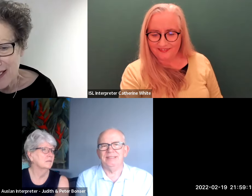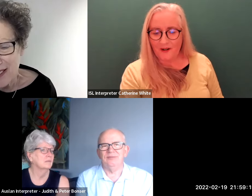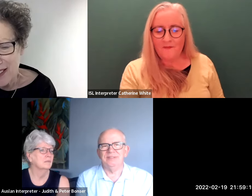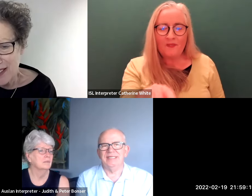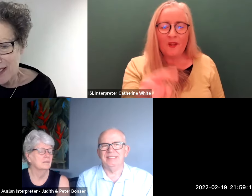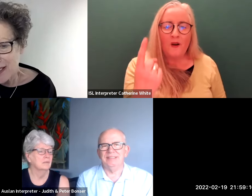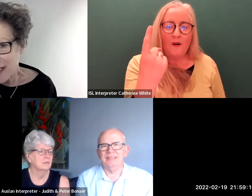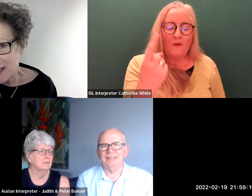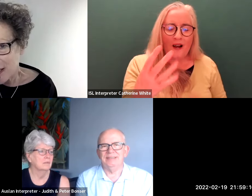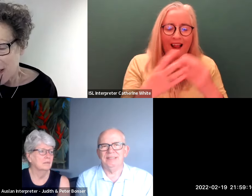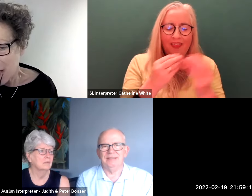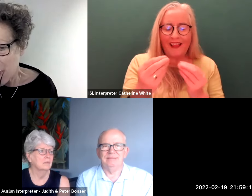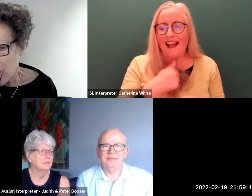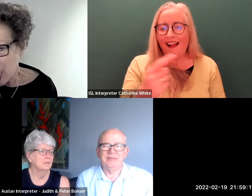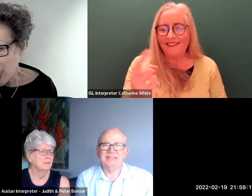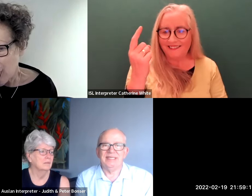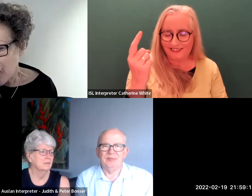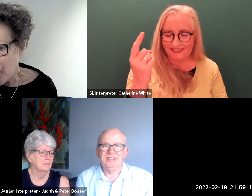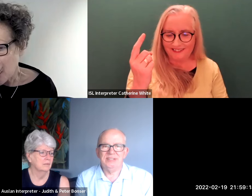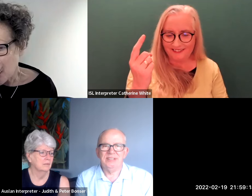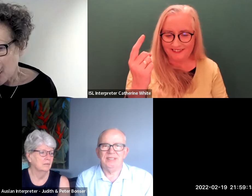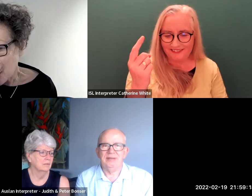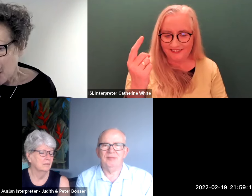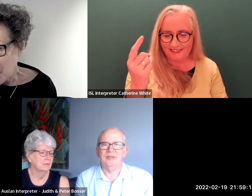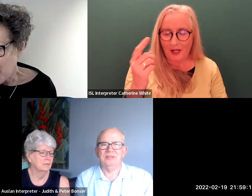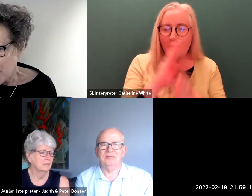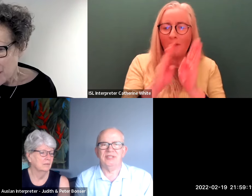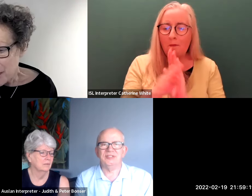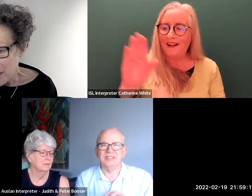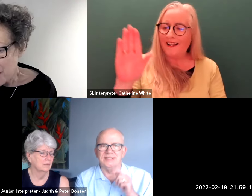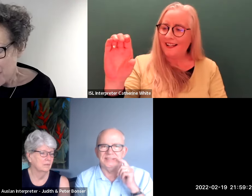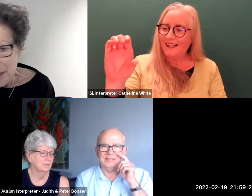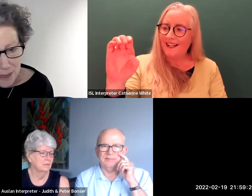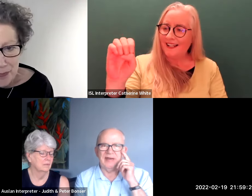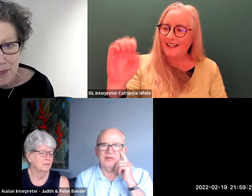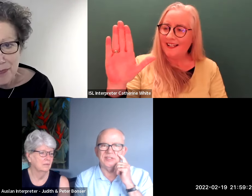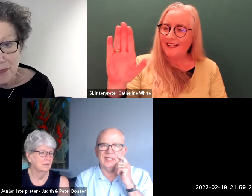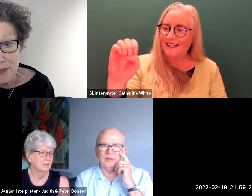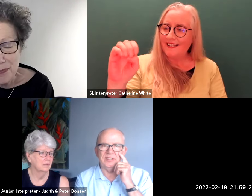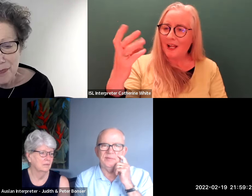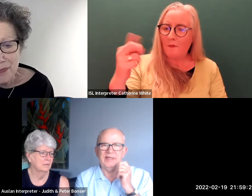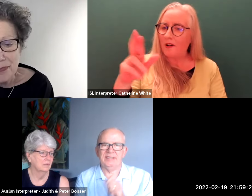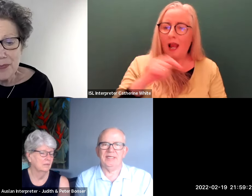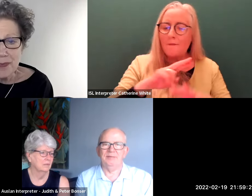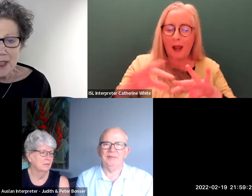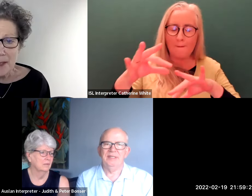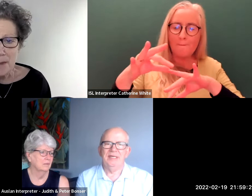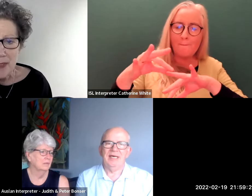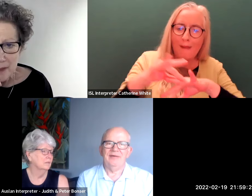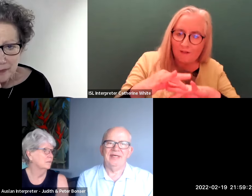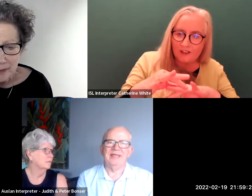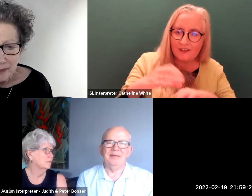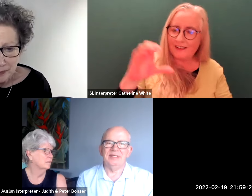things i did was study to be a celebrant i'm not registered as a marriage celebrant but um